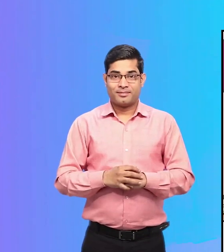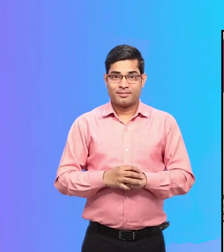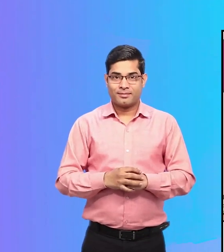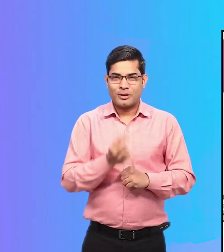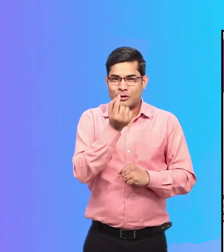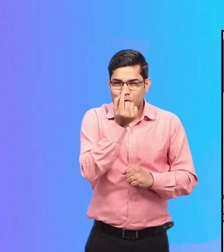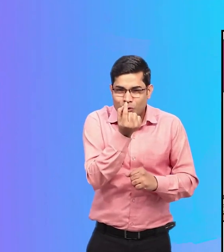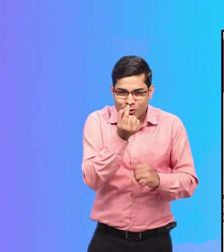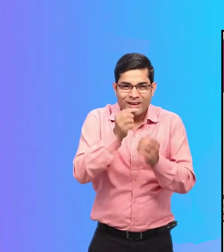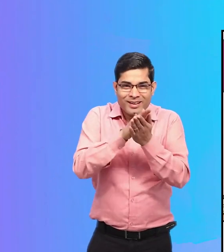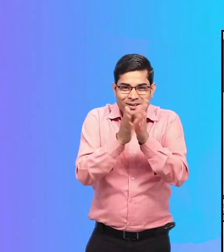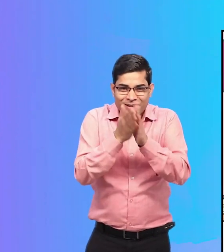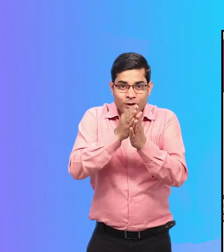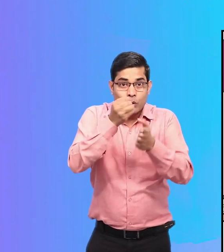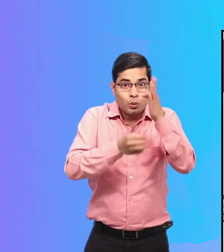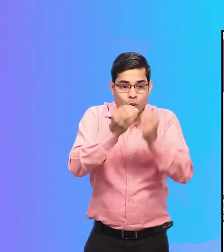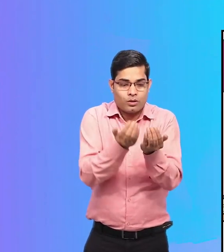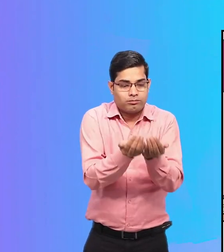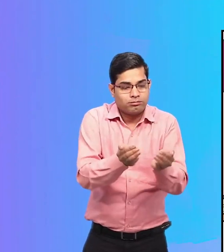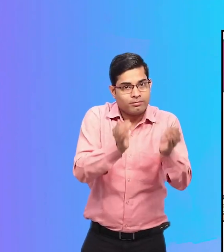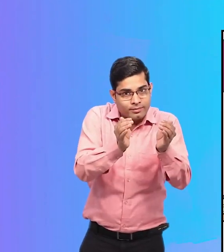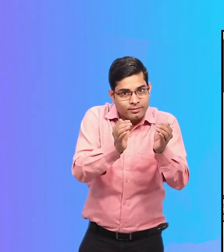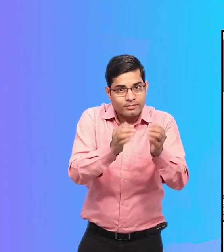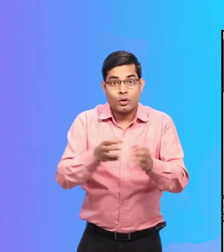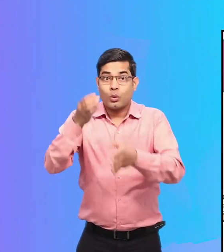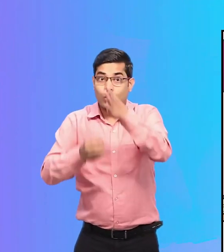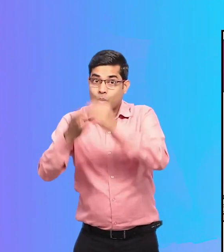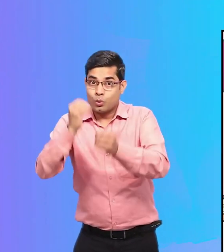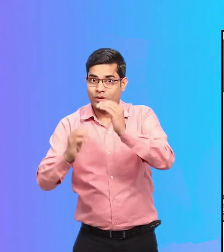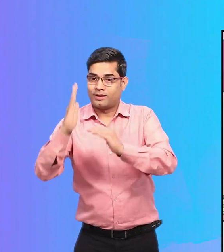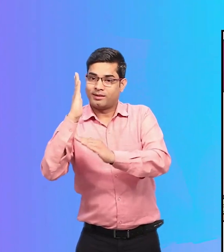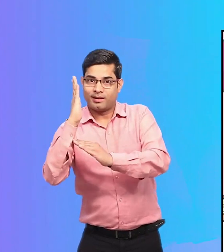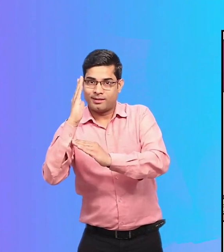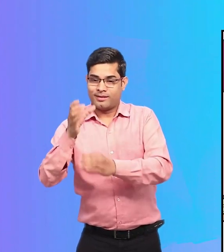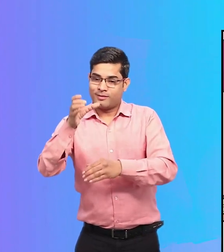There is a bowl of porridge and a glass of milk kept in front of her.